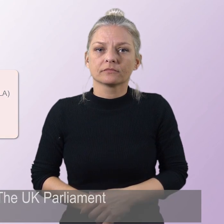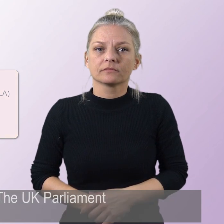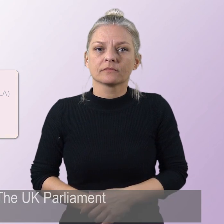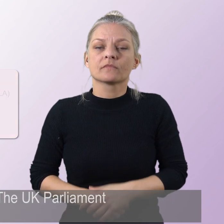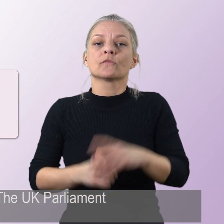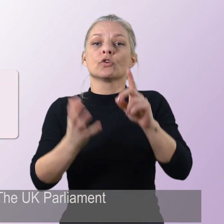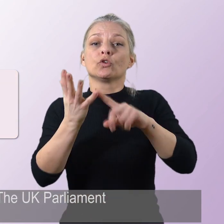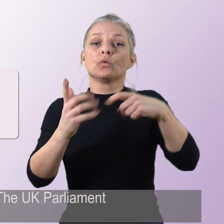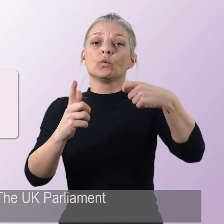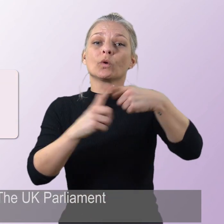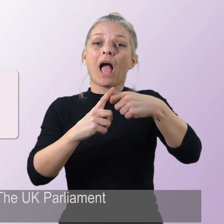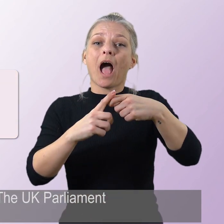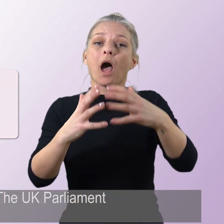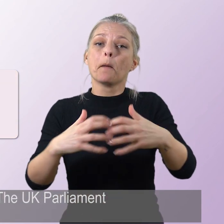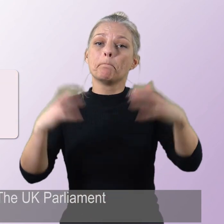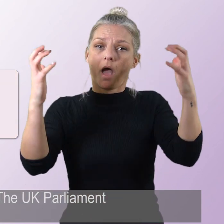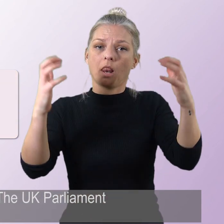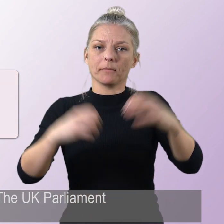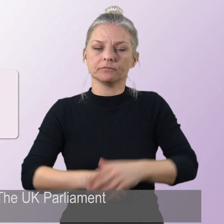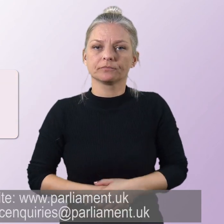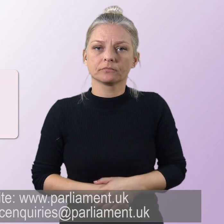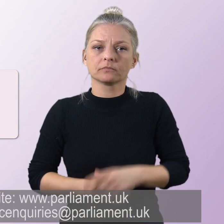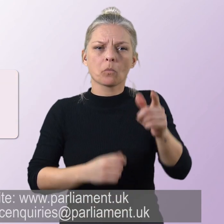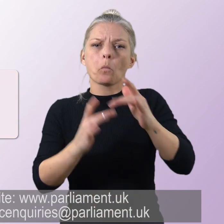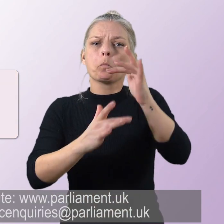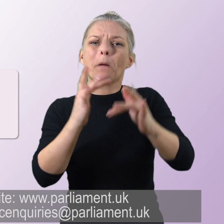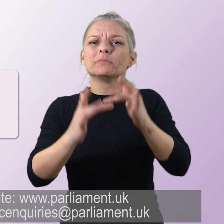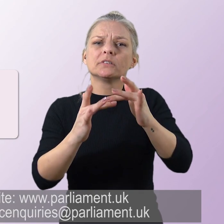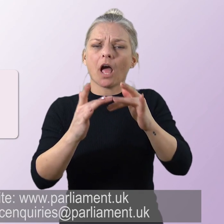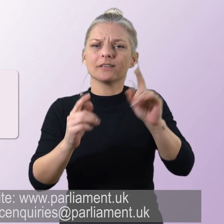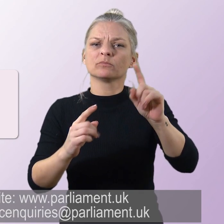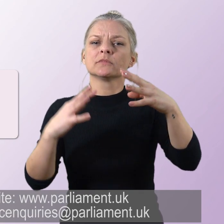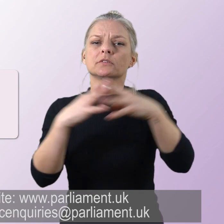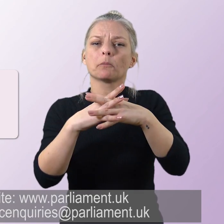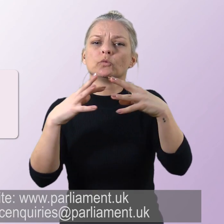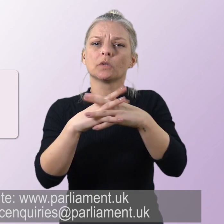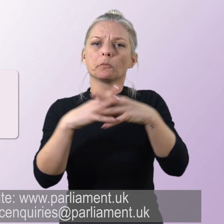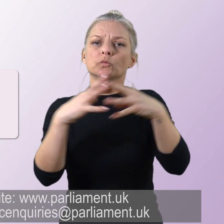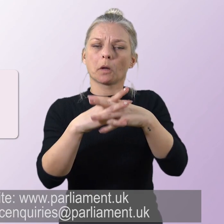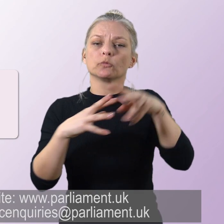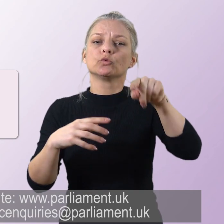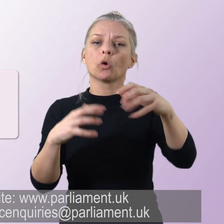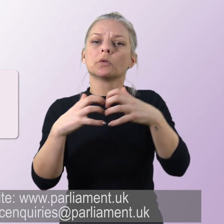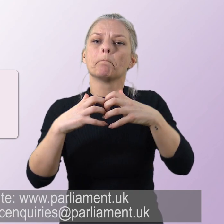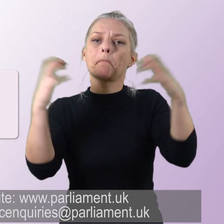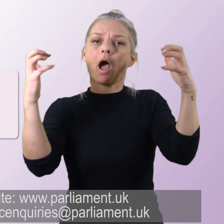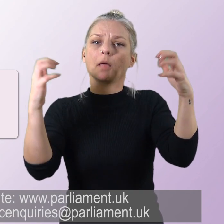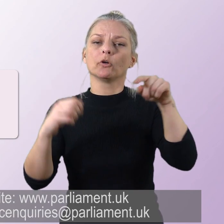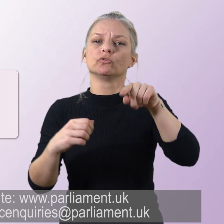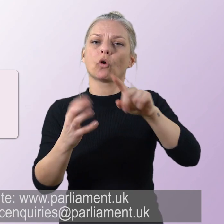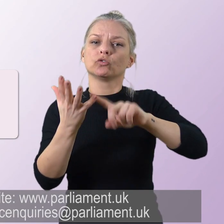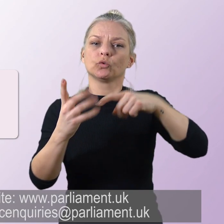The UK Parliament website www.parliament